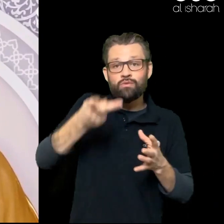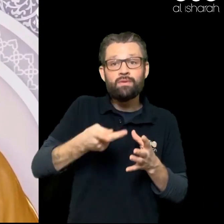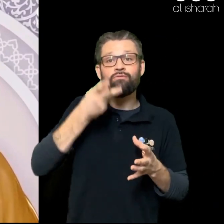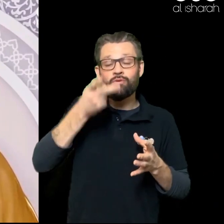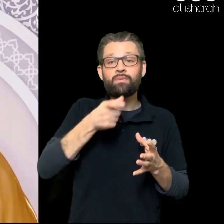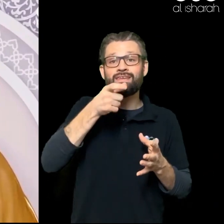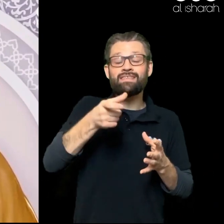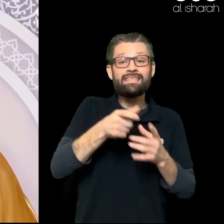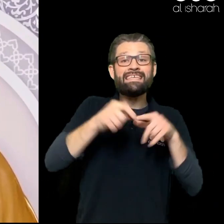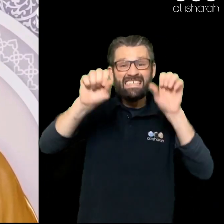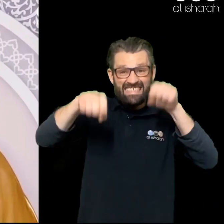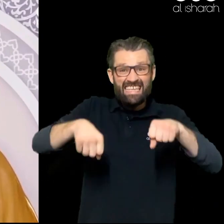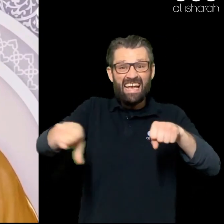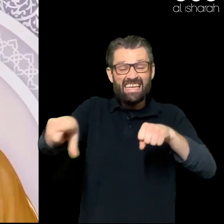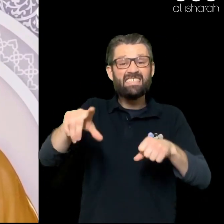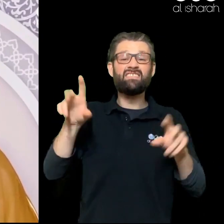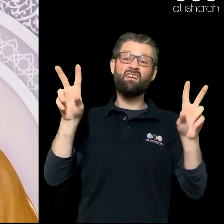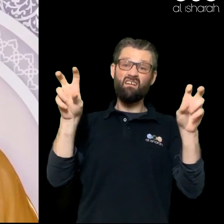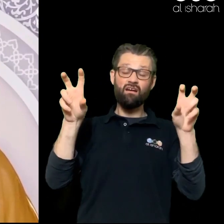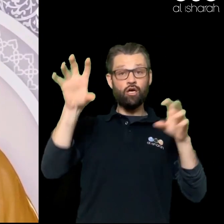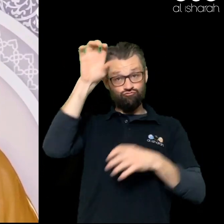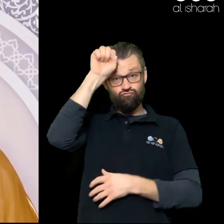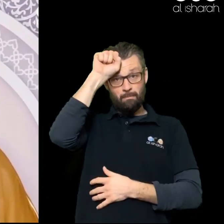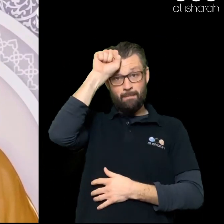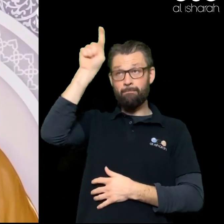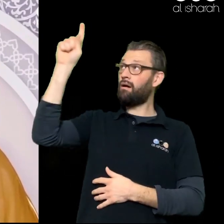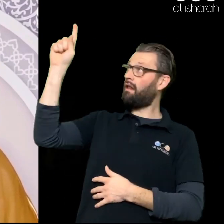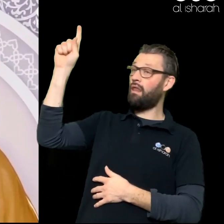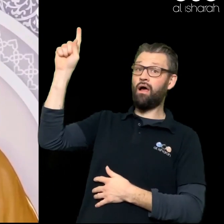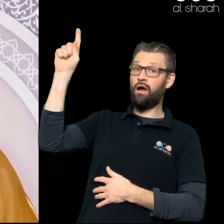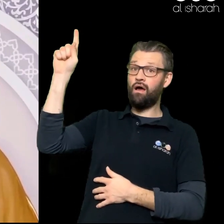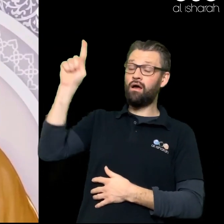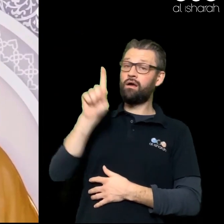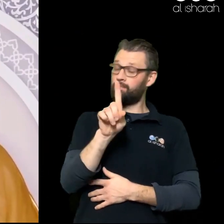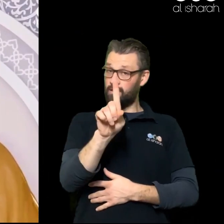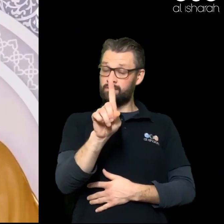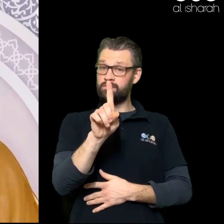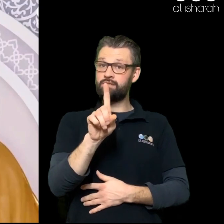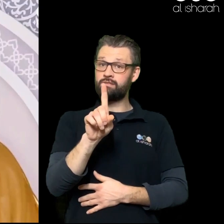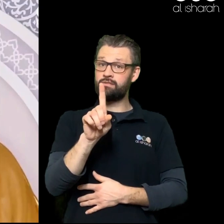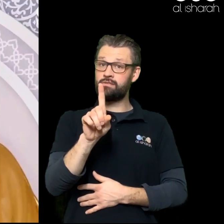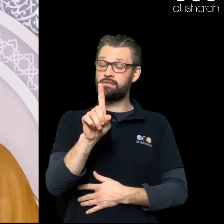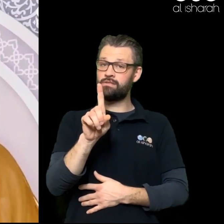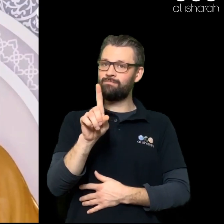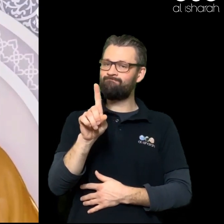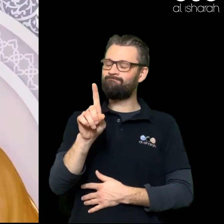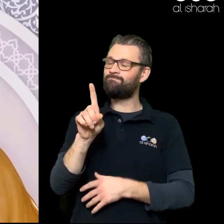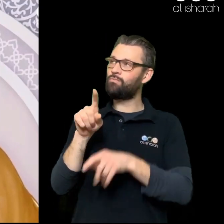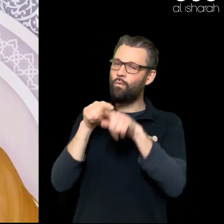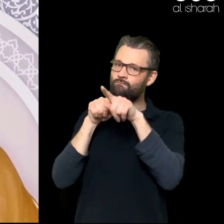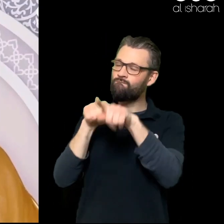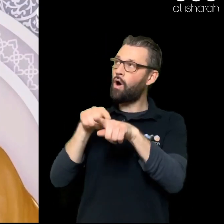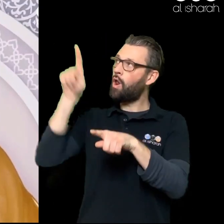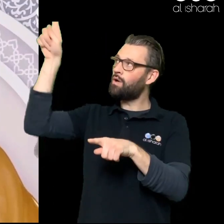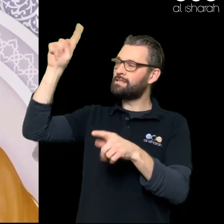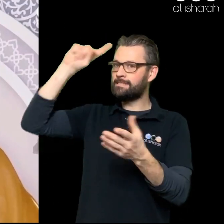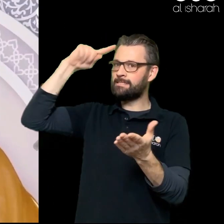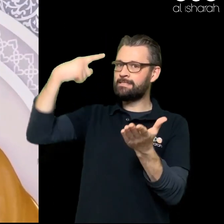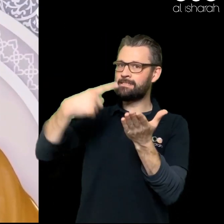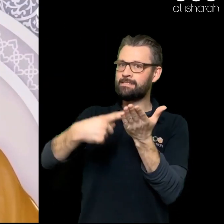disobeying him Subhanallah Rabbil alameen So remember this my brothers and sisters When you make an effort to obey Allah